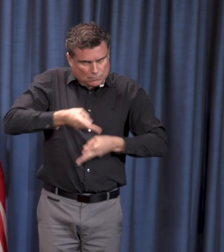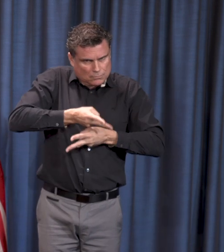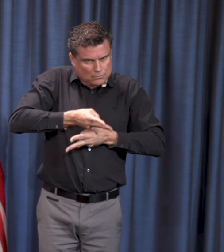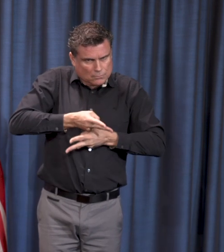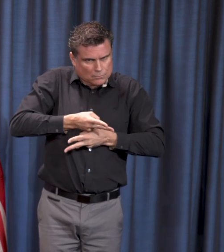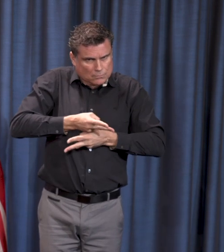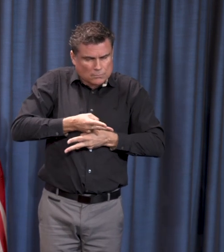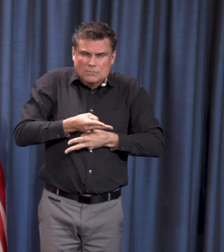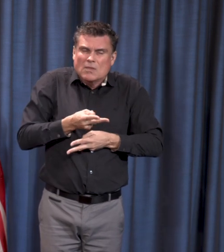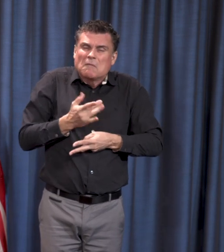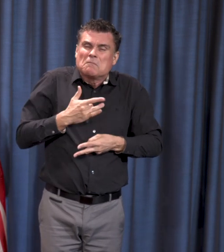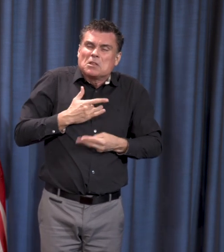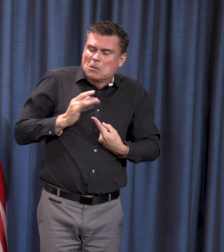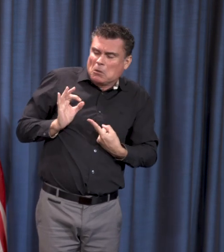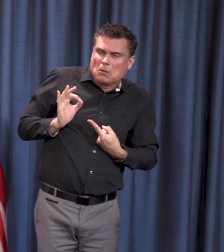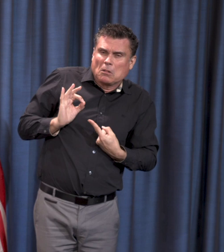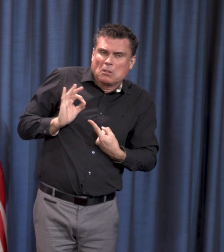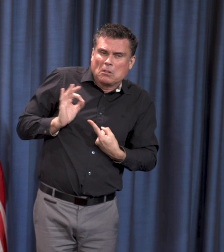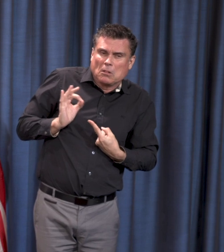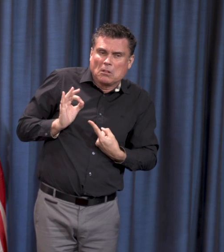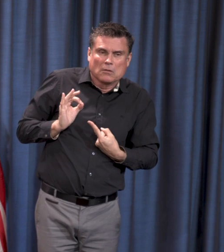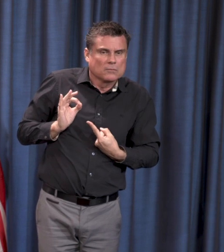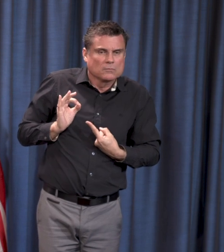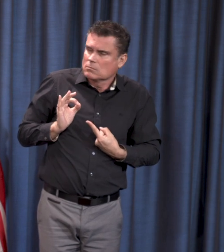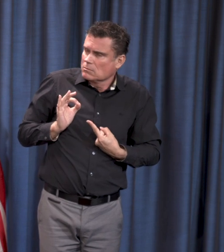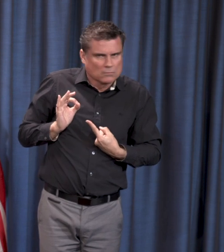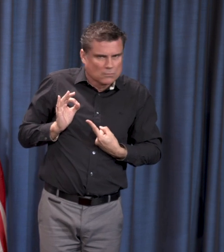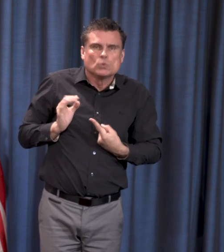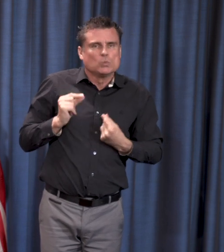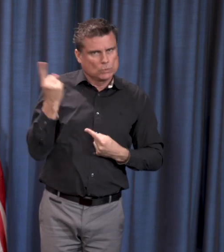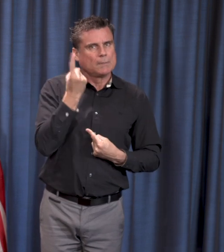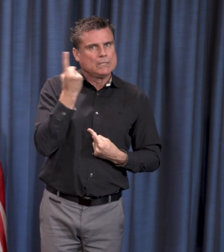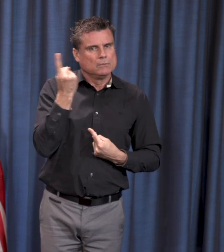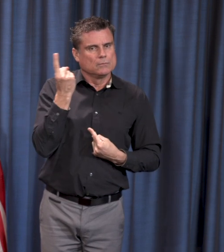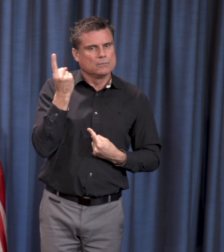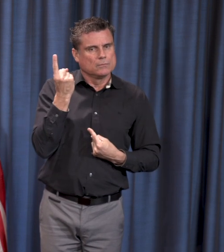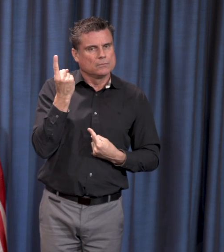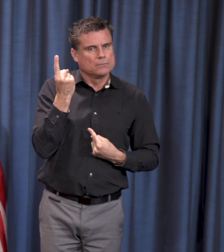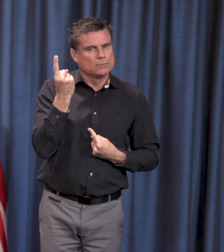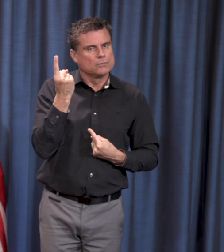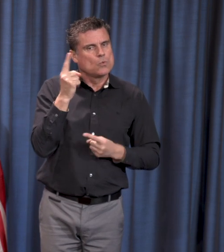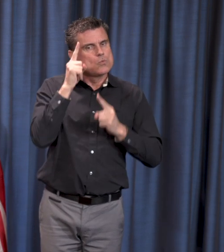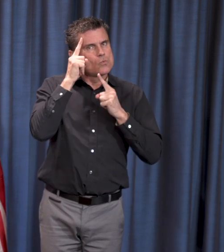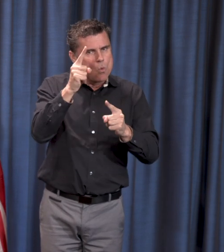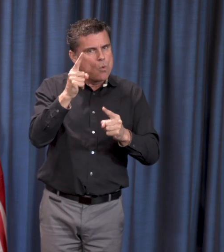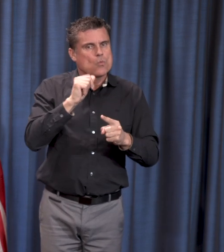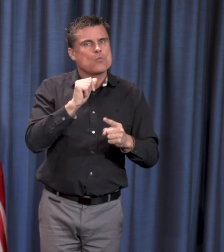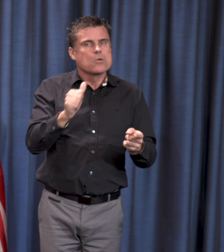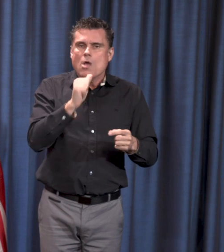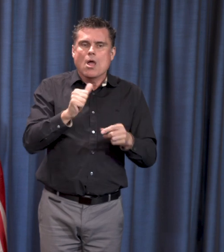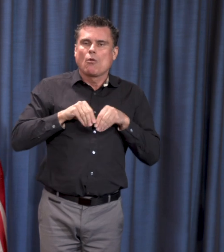physical distancing measures that we need and are able to maintain our services in a safe way.